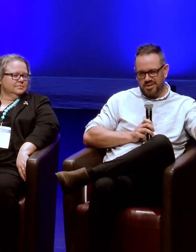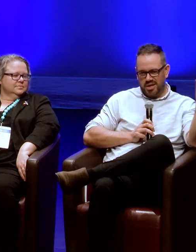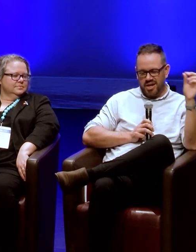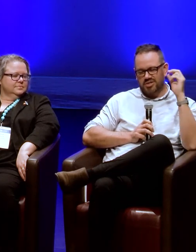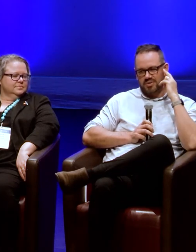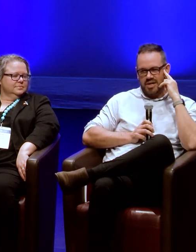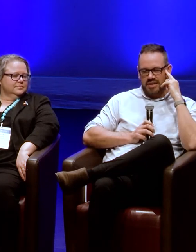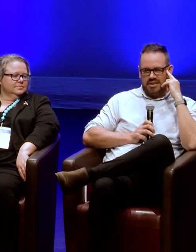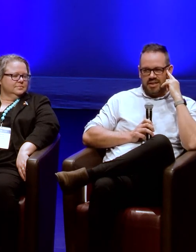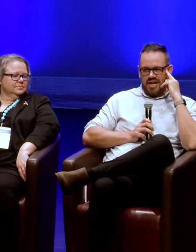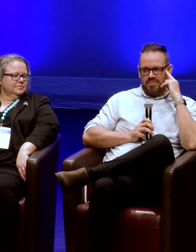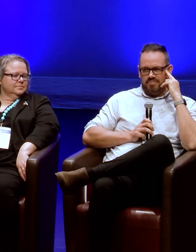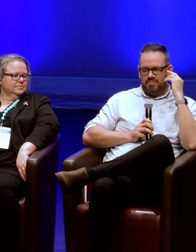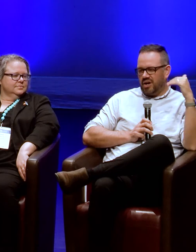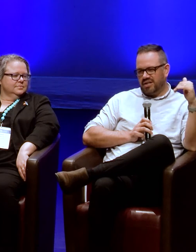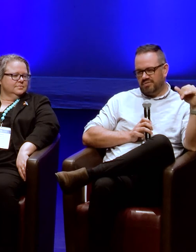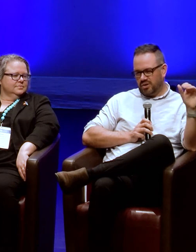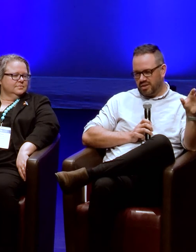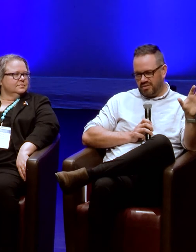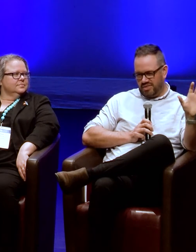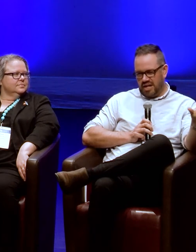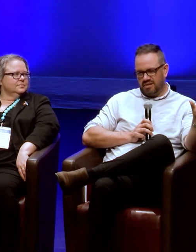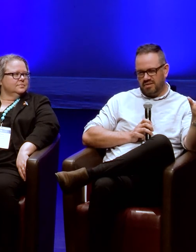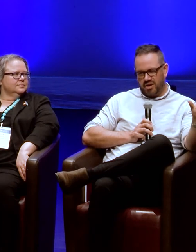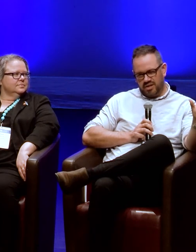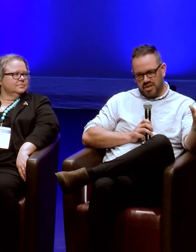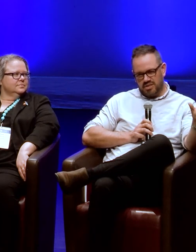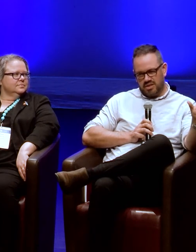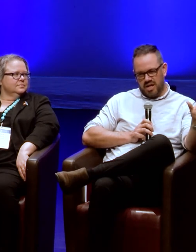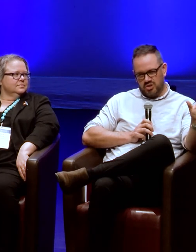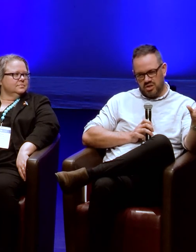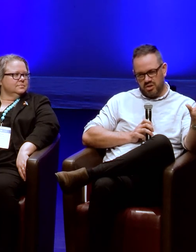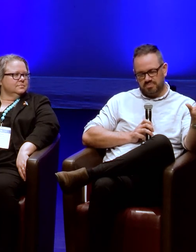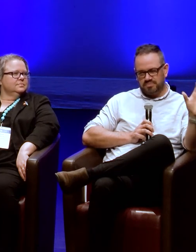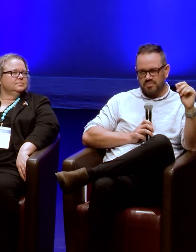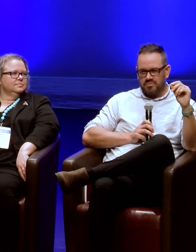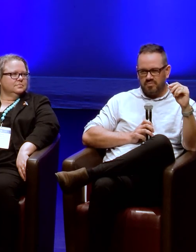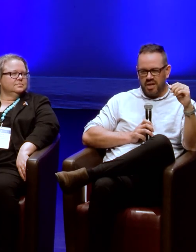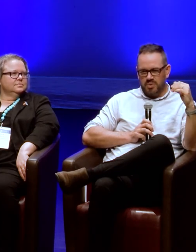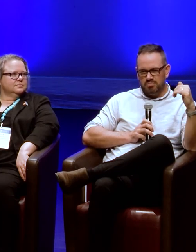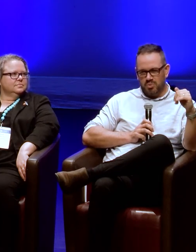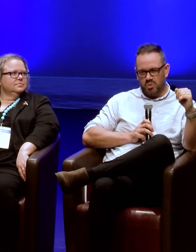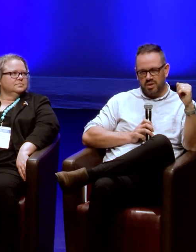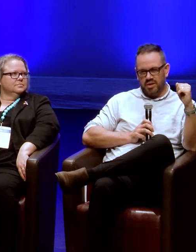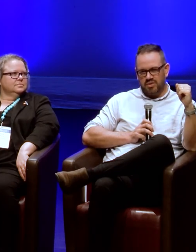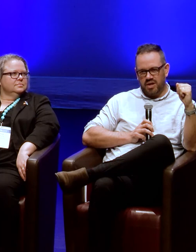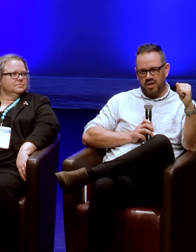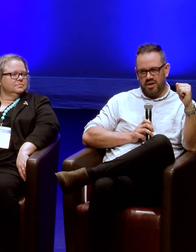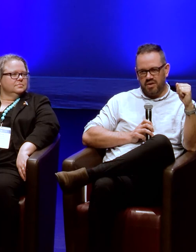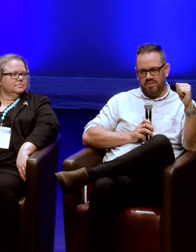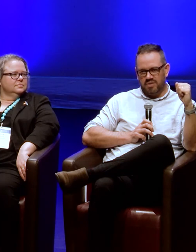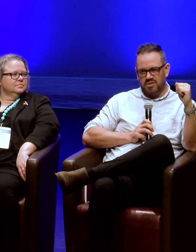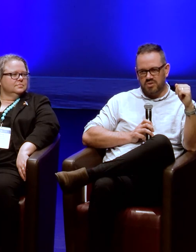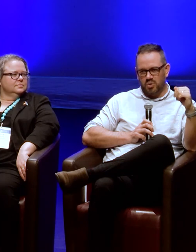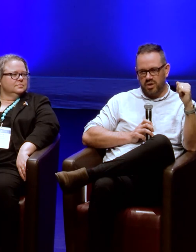want to be seen to be engaging with that. Um, but I didn't ever look at that, I didn't ever consider that as sharing. It was more the,